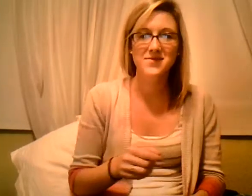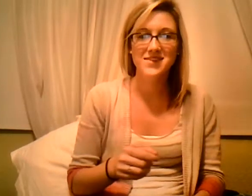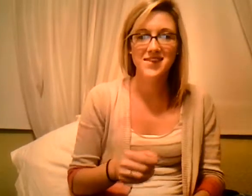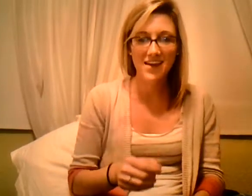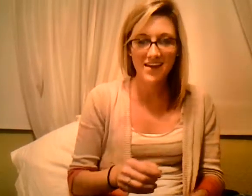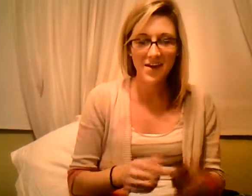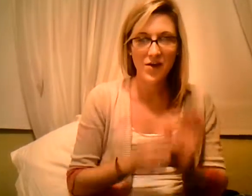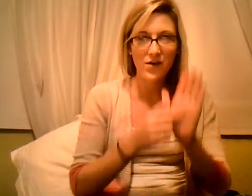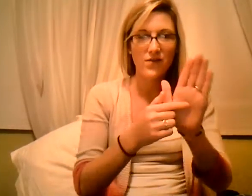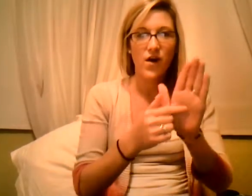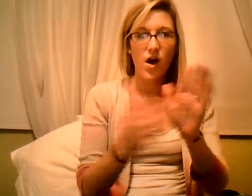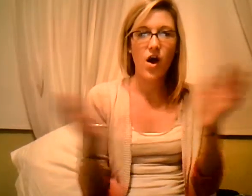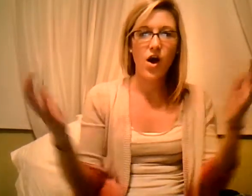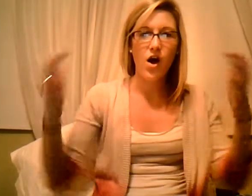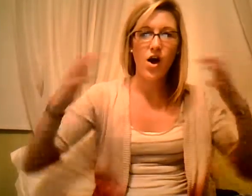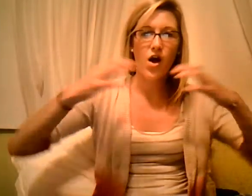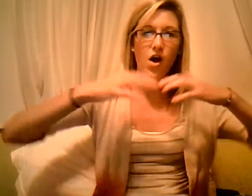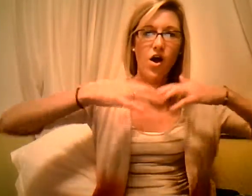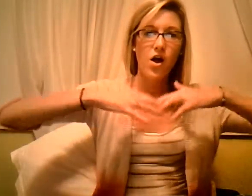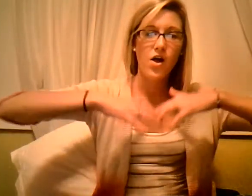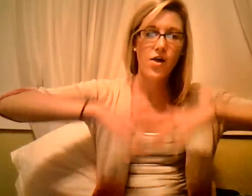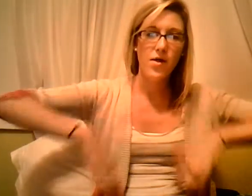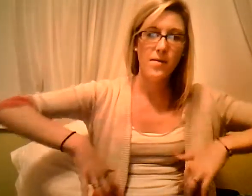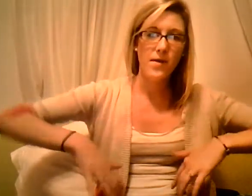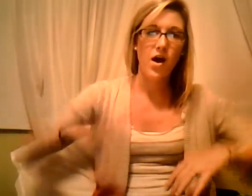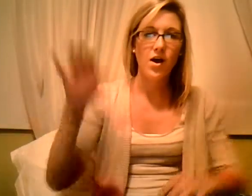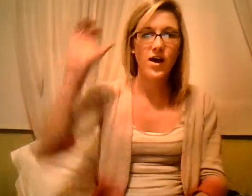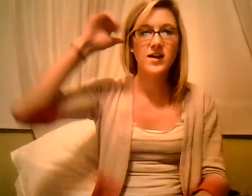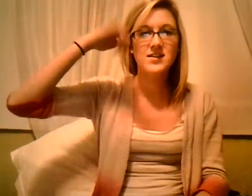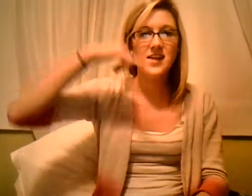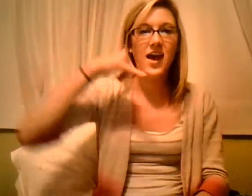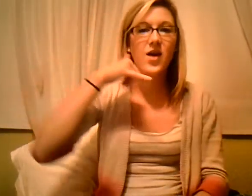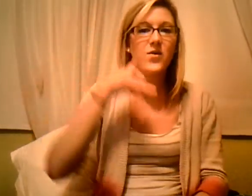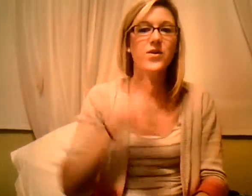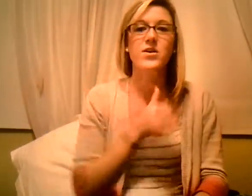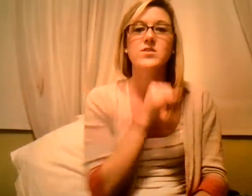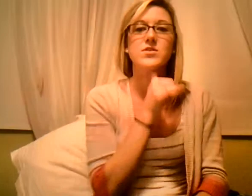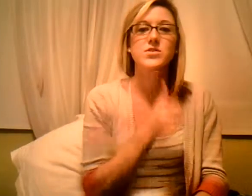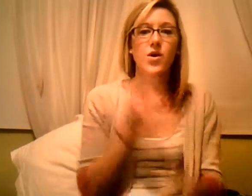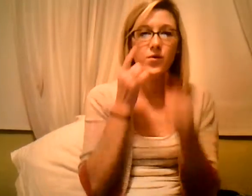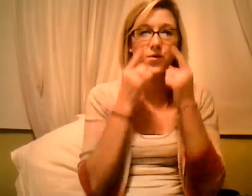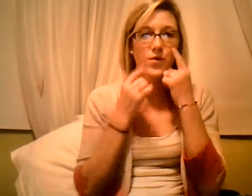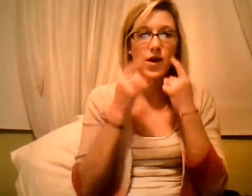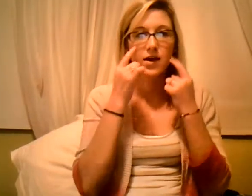see her fall. More, cause cowgirls don't cry.